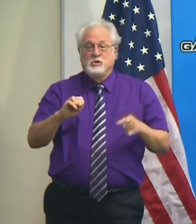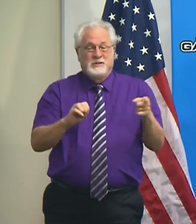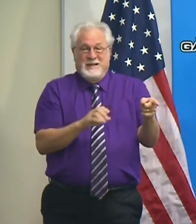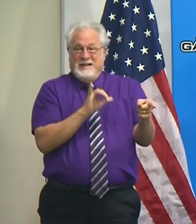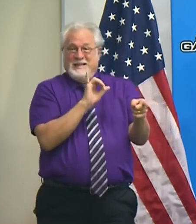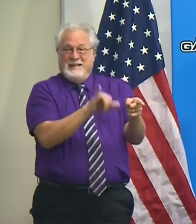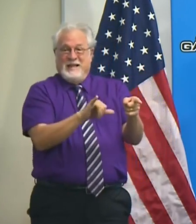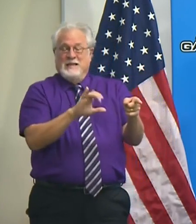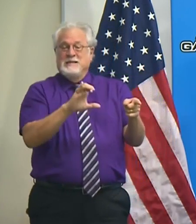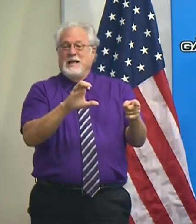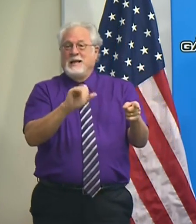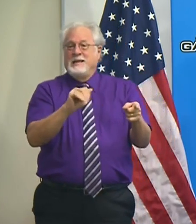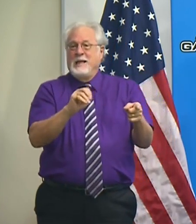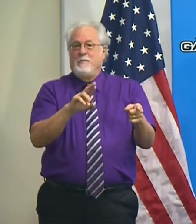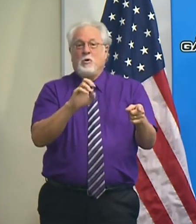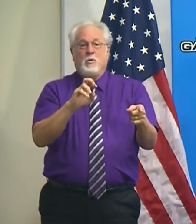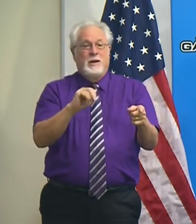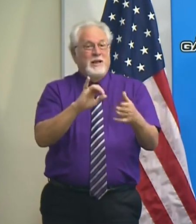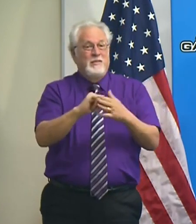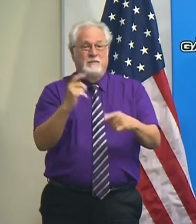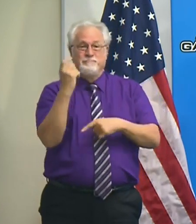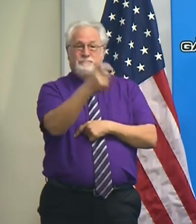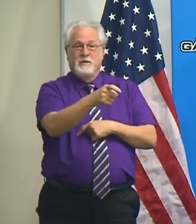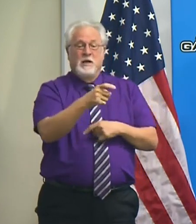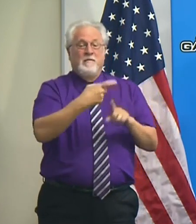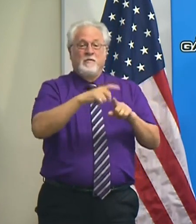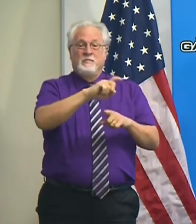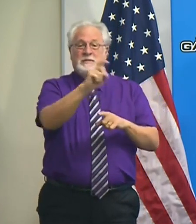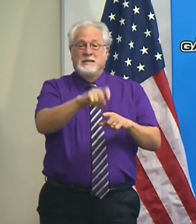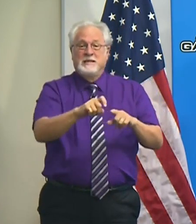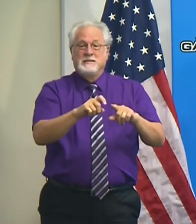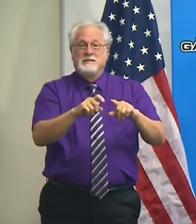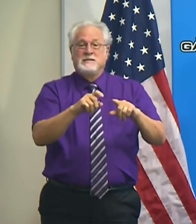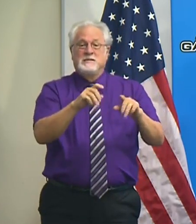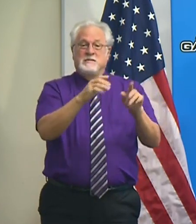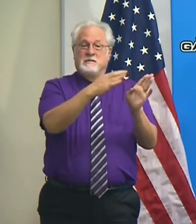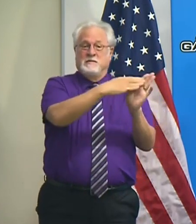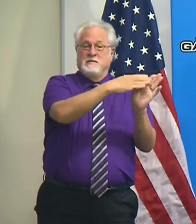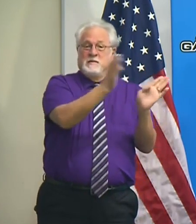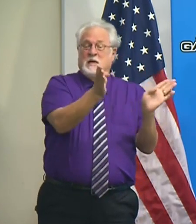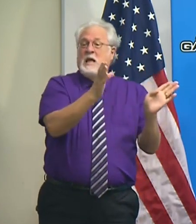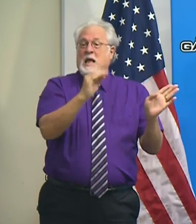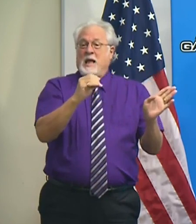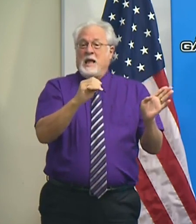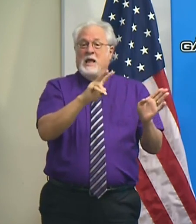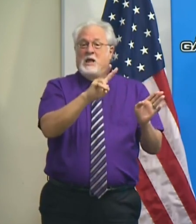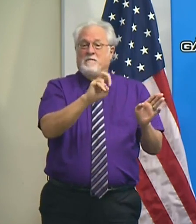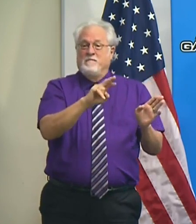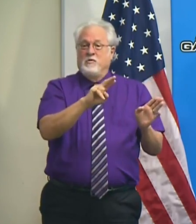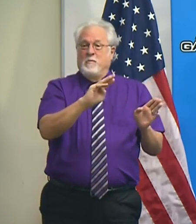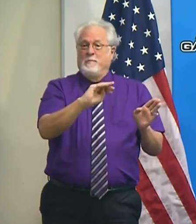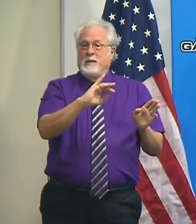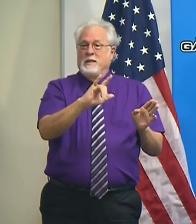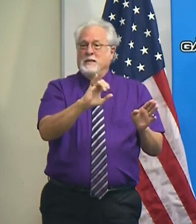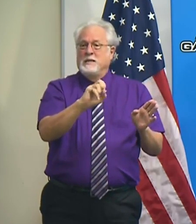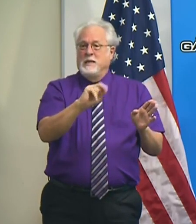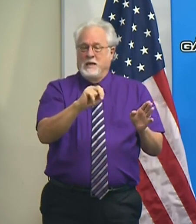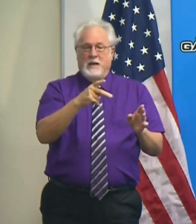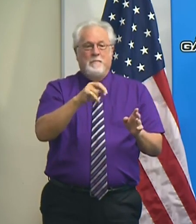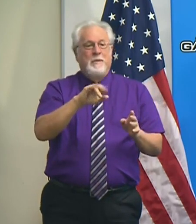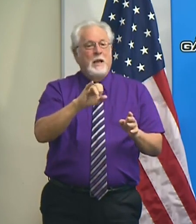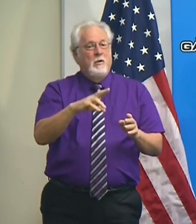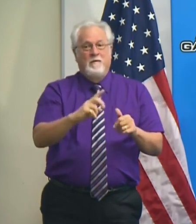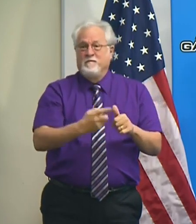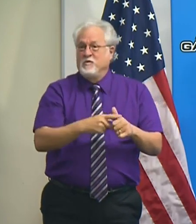that's that's the designation that's being given from the Texas line over to intercostal city. In Vermilion Parish. Uh,